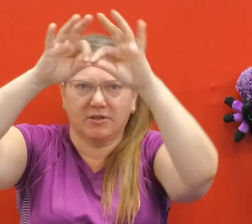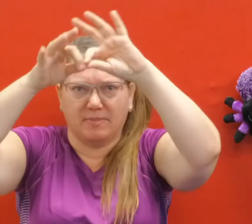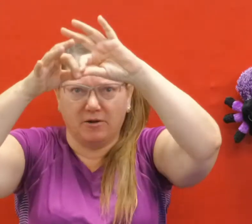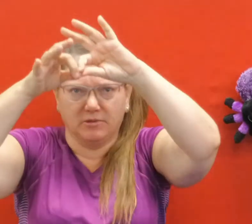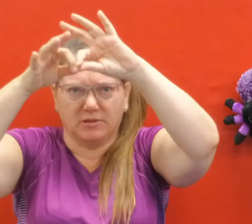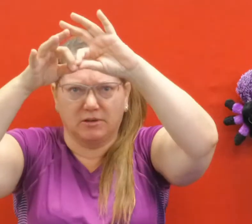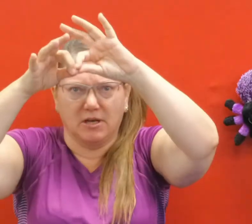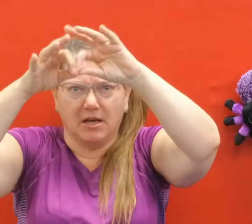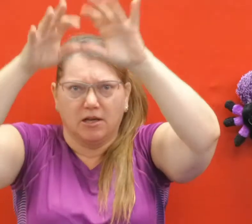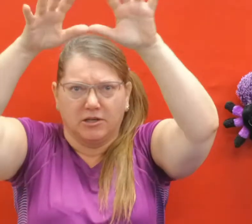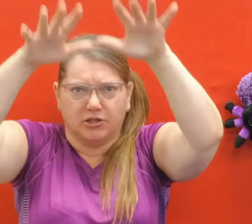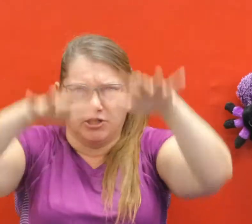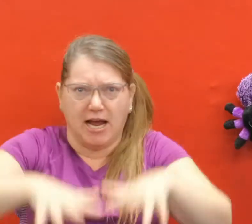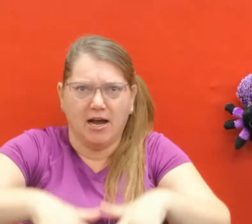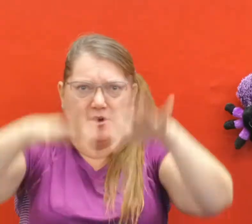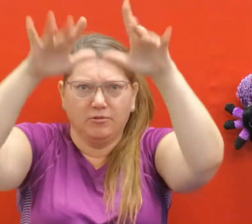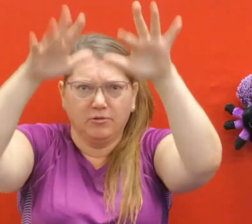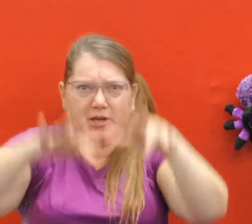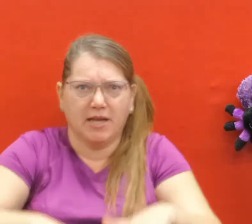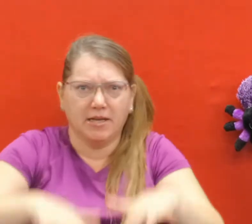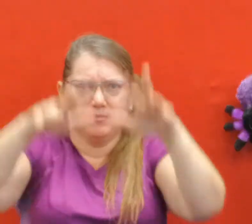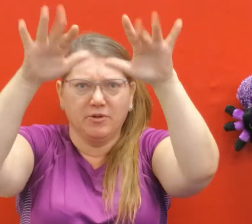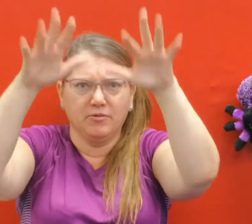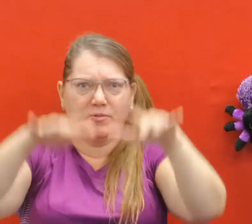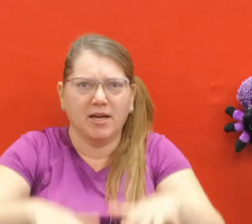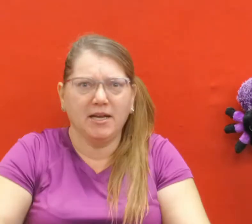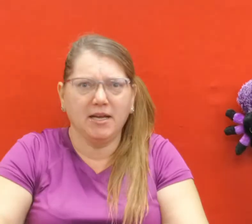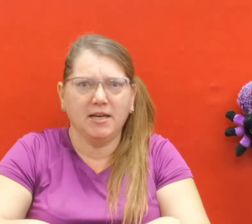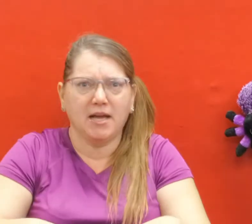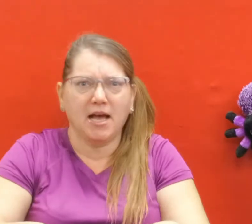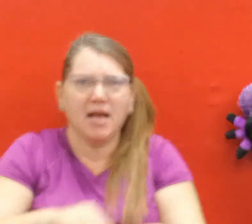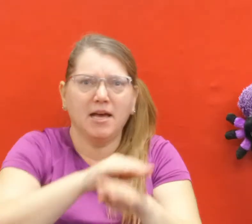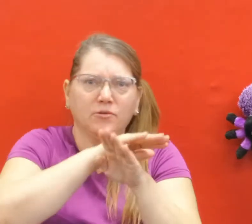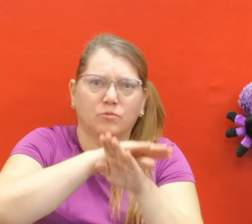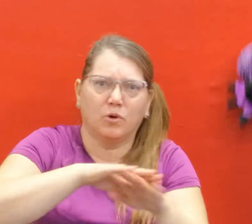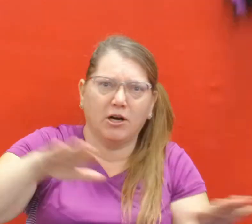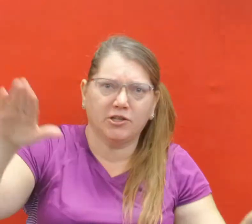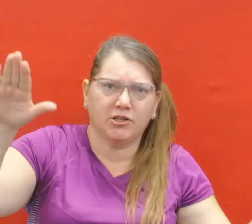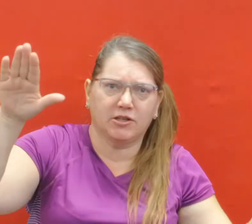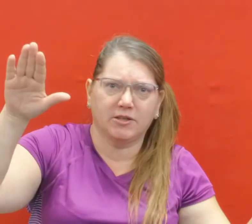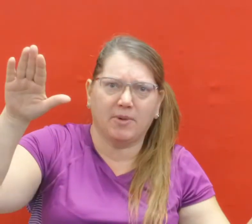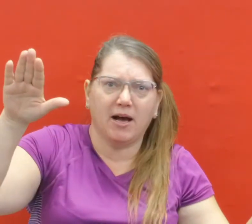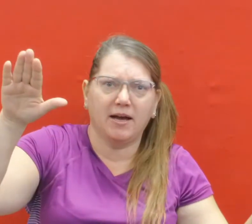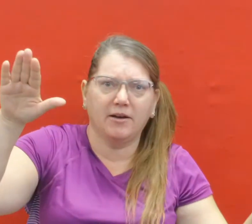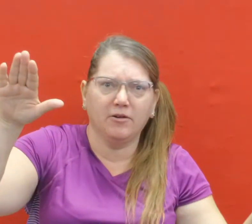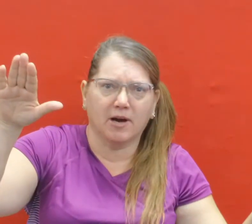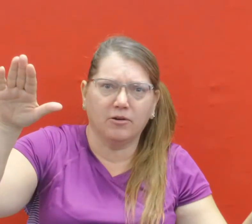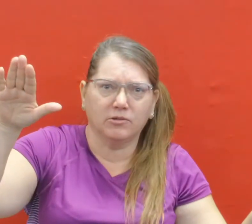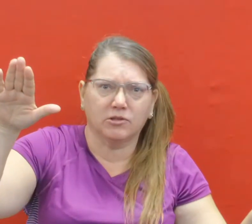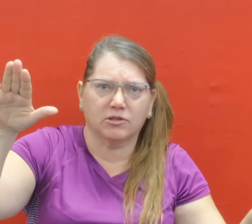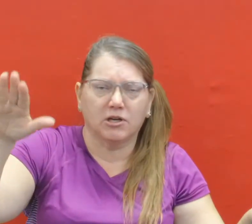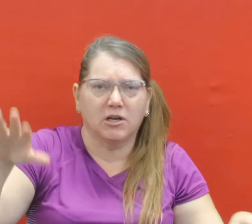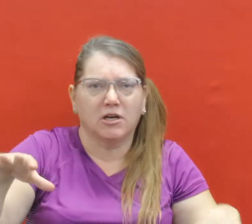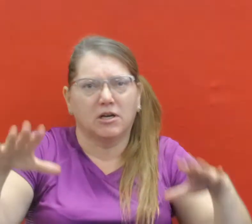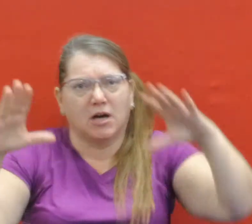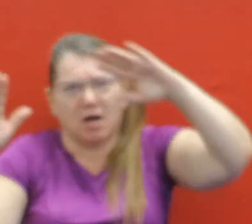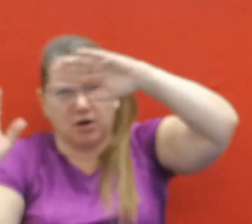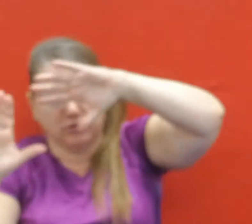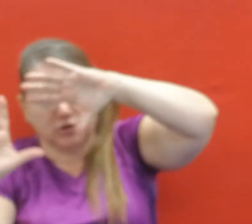spout. Down came the rain and washed the spider out. Out